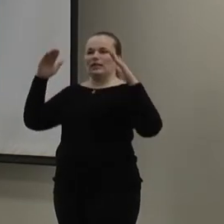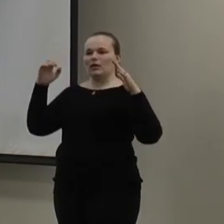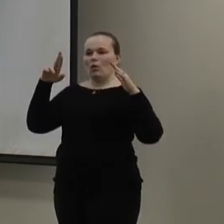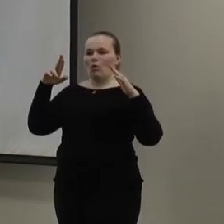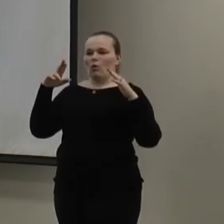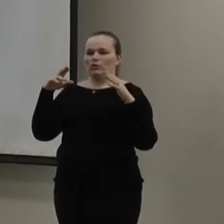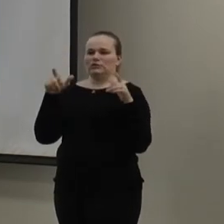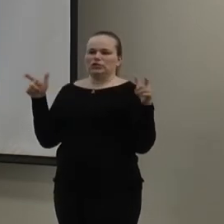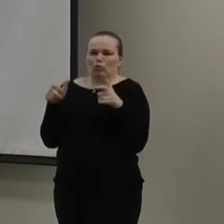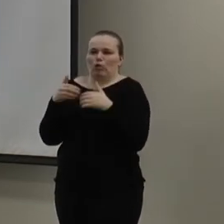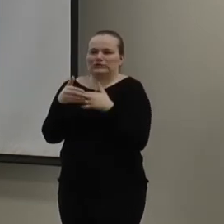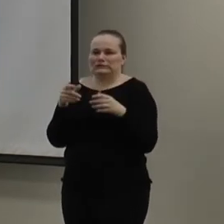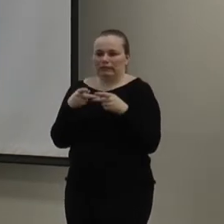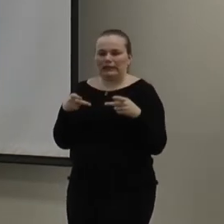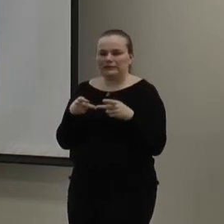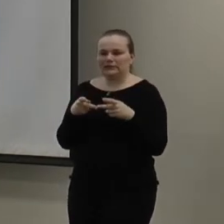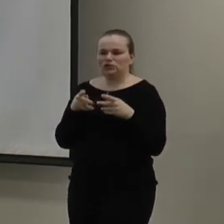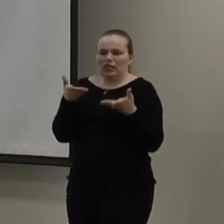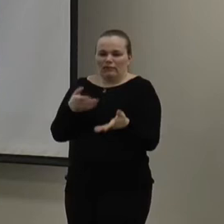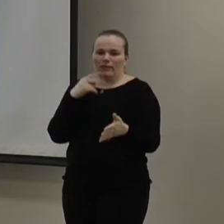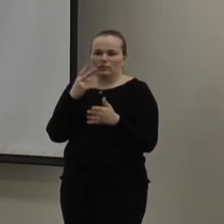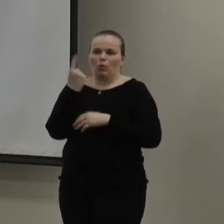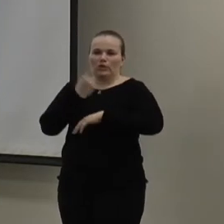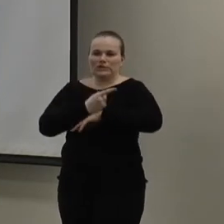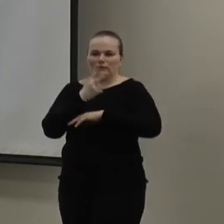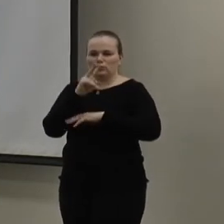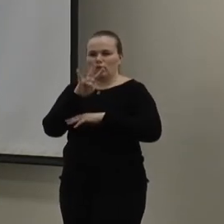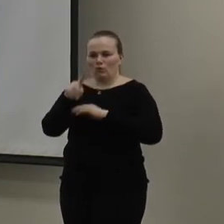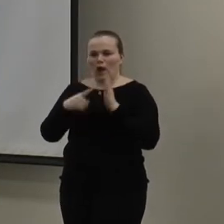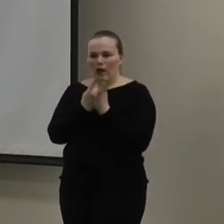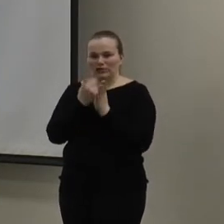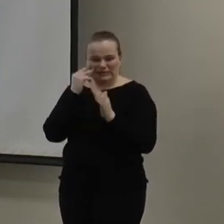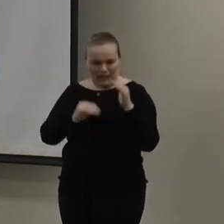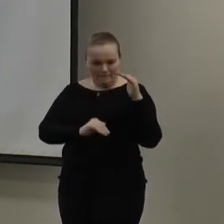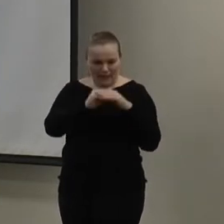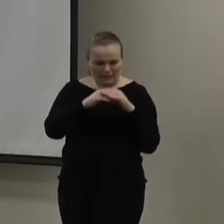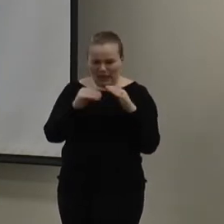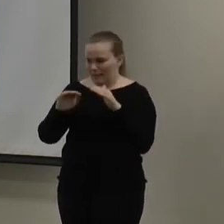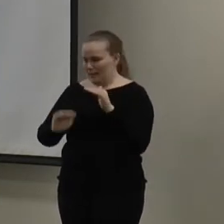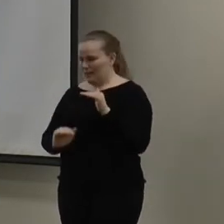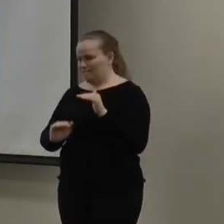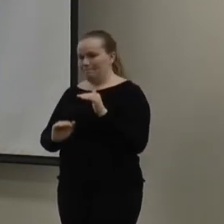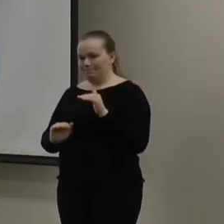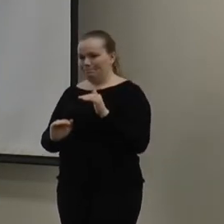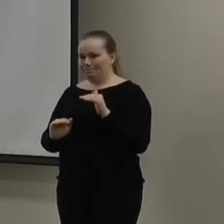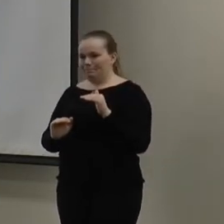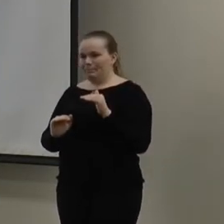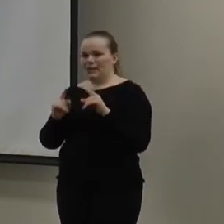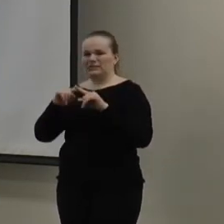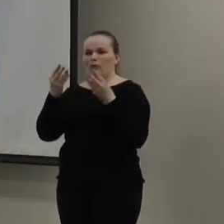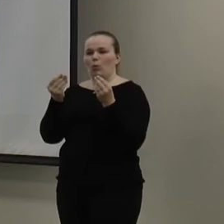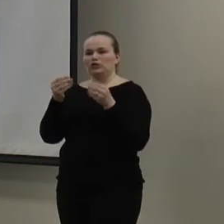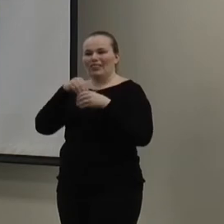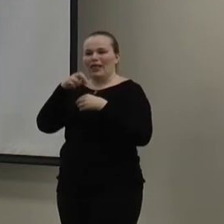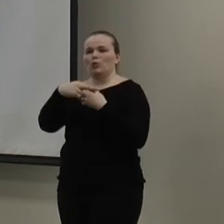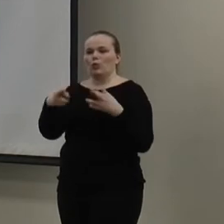cross base, rather. And leave it there for about 24 hours. And you'll be able to see the maximum and minimum moisture content